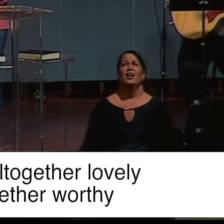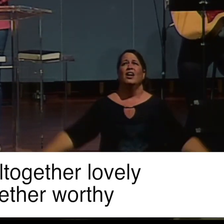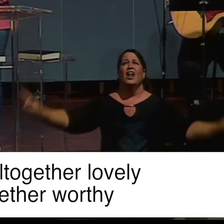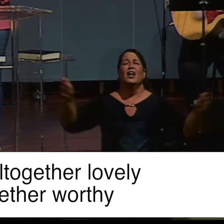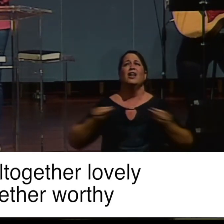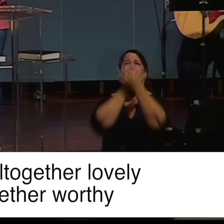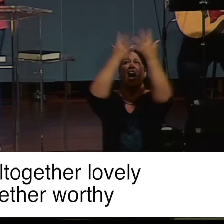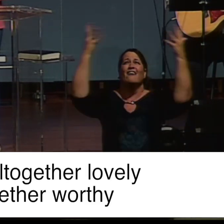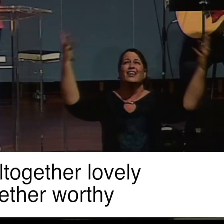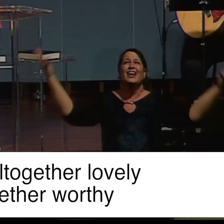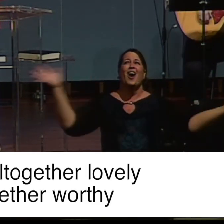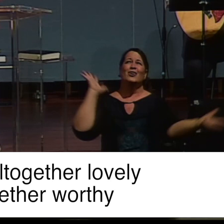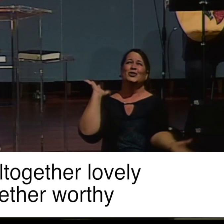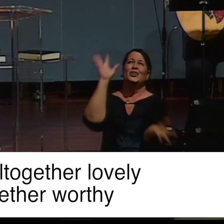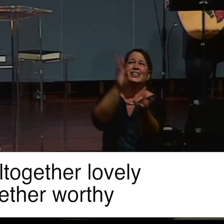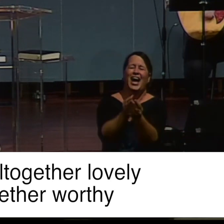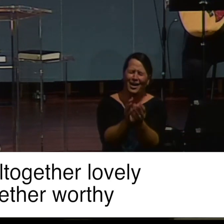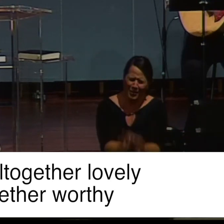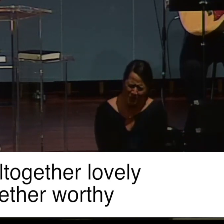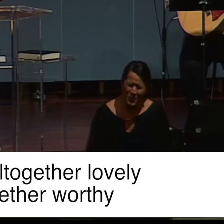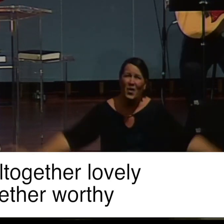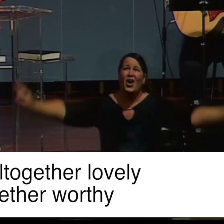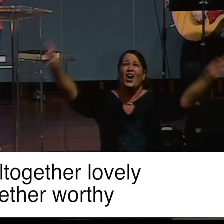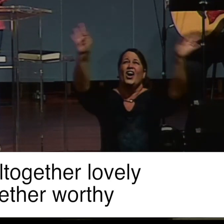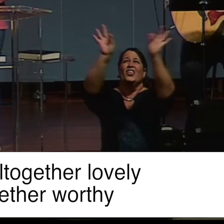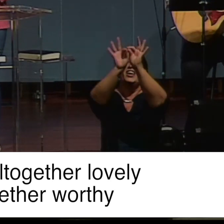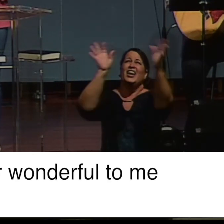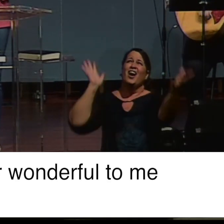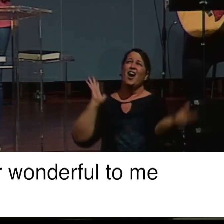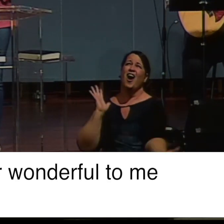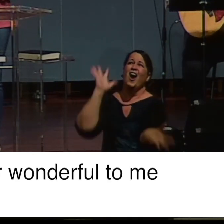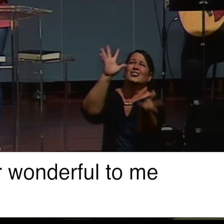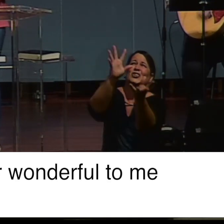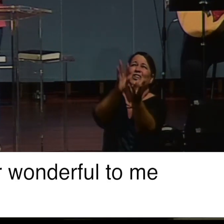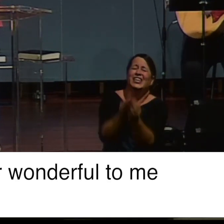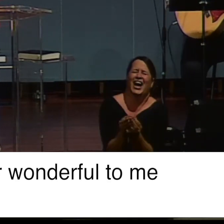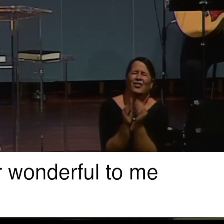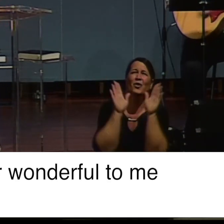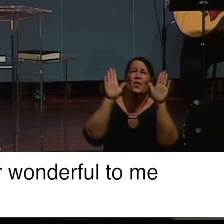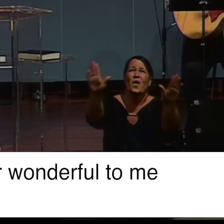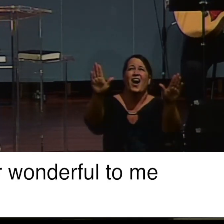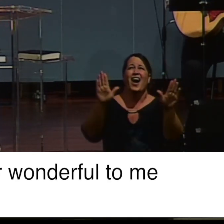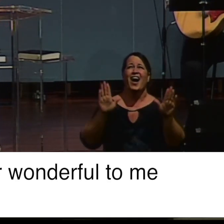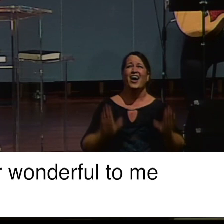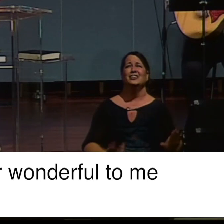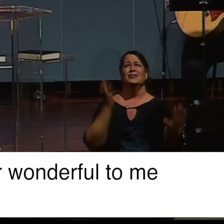lovely, you're all together lovely, all all together